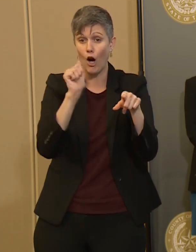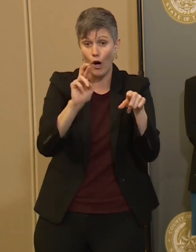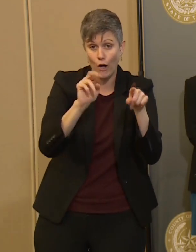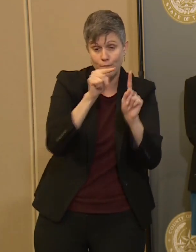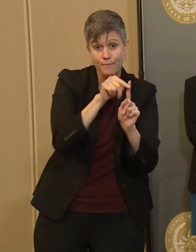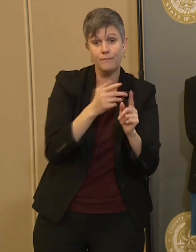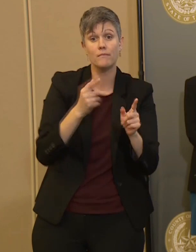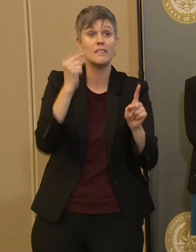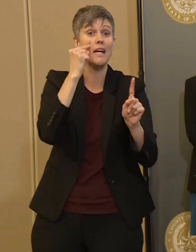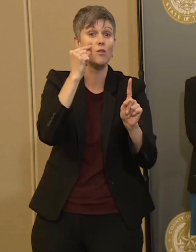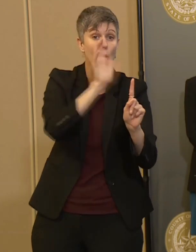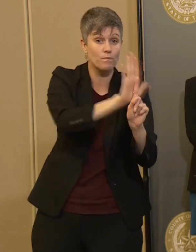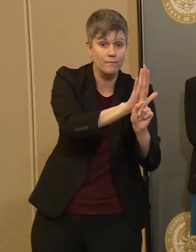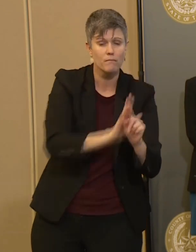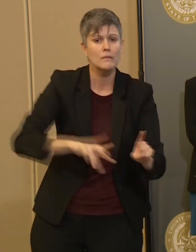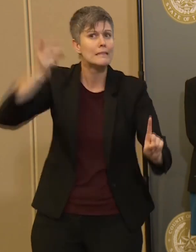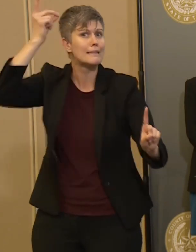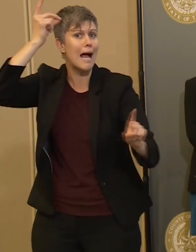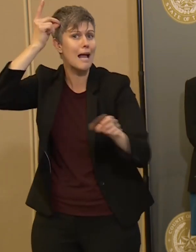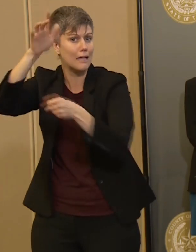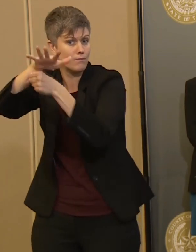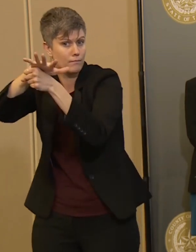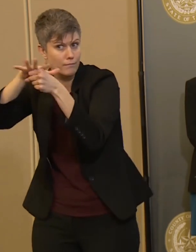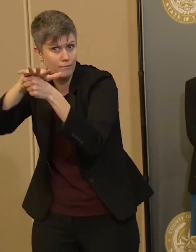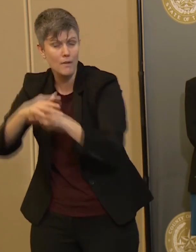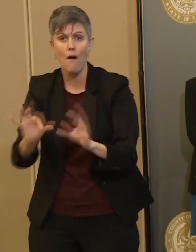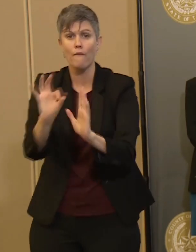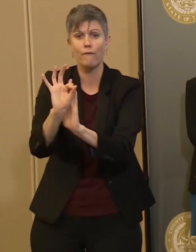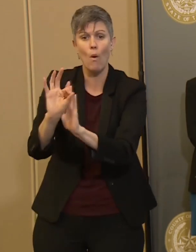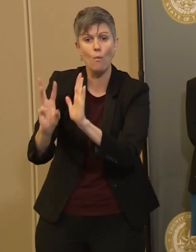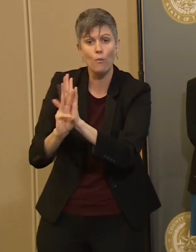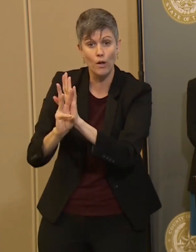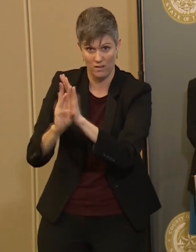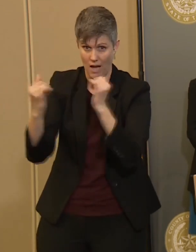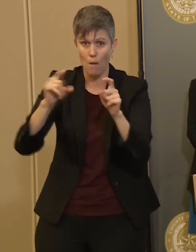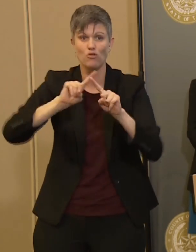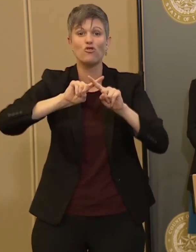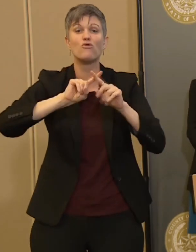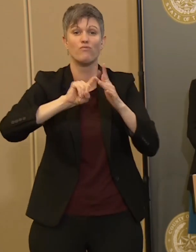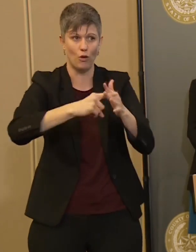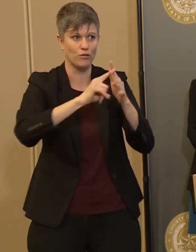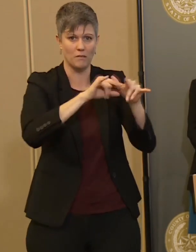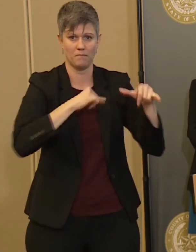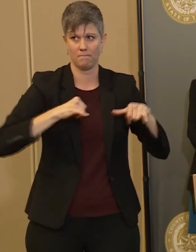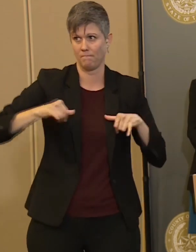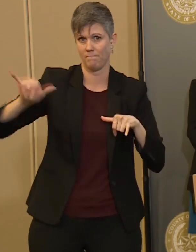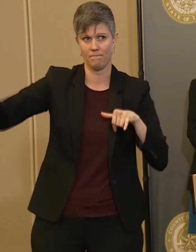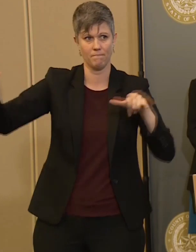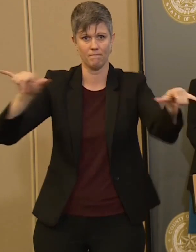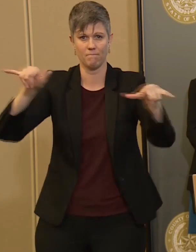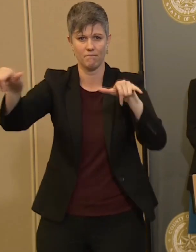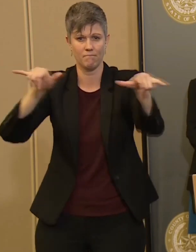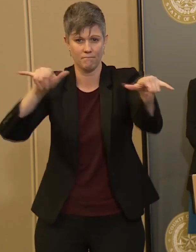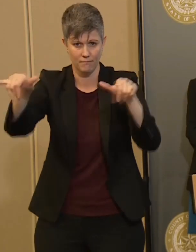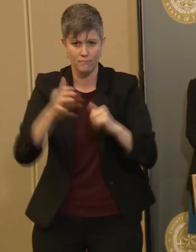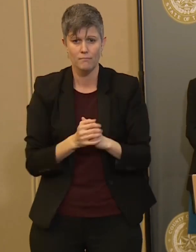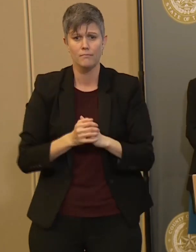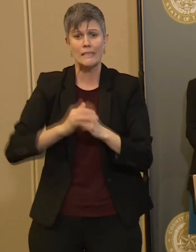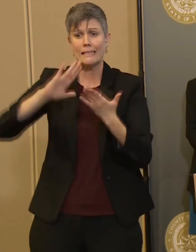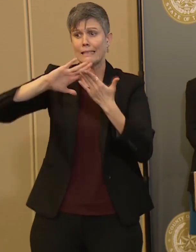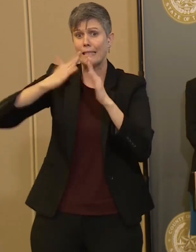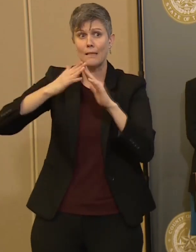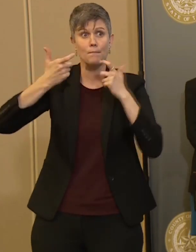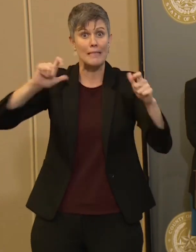Dallas and Dallas County and Fort Worth. We see this now happening in the big metropolitan areas and the big counties